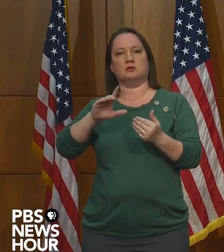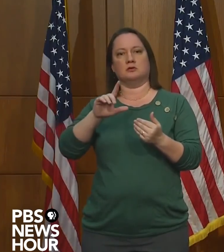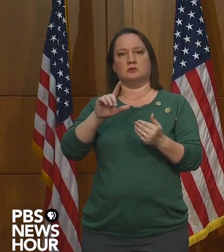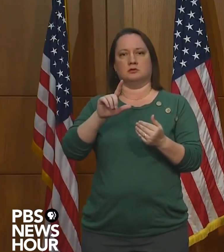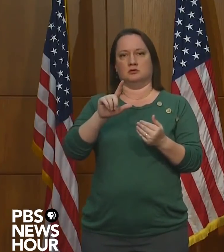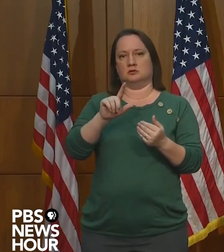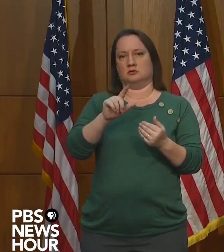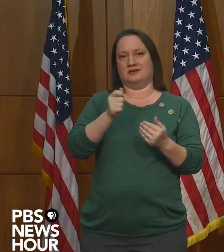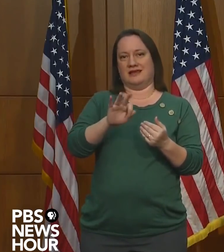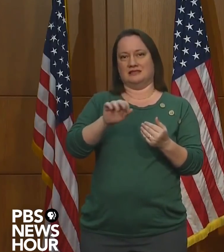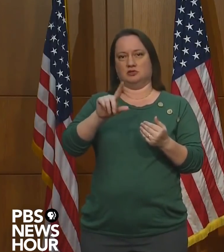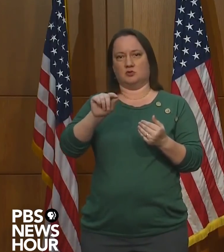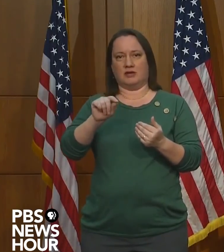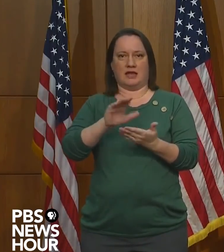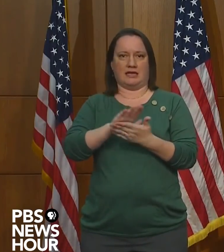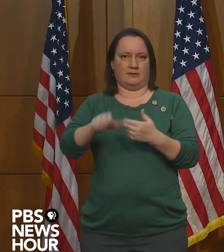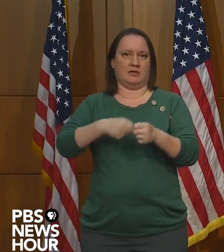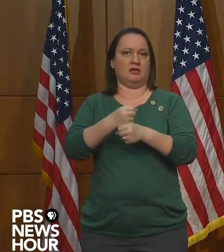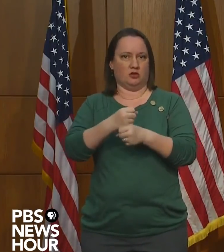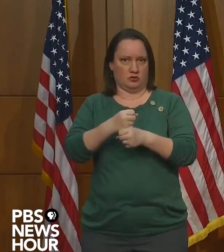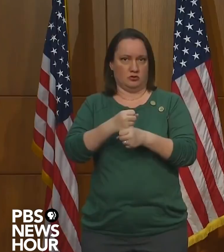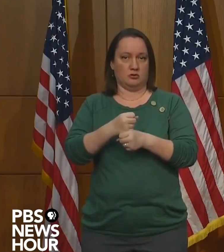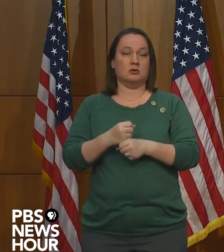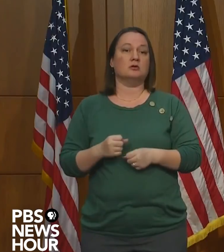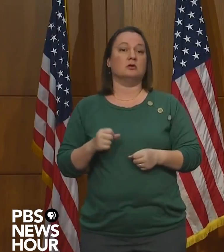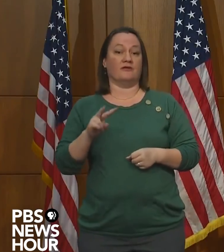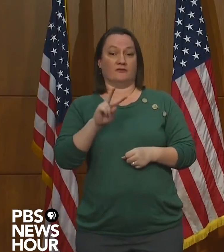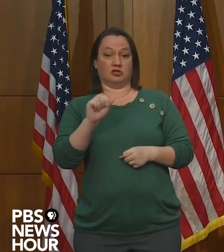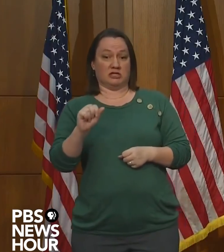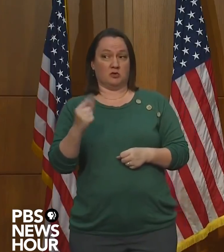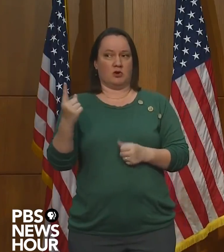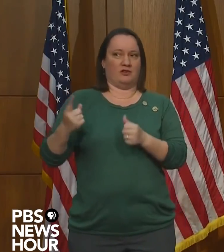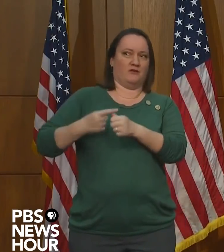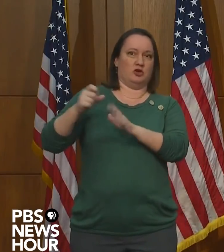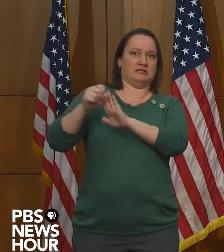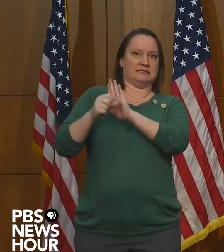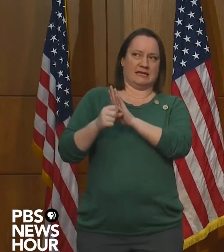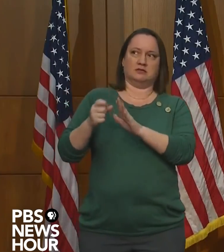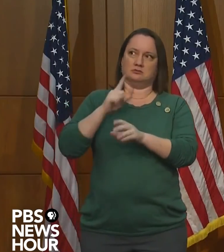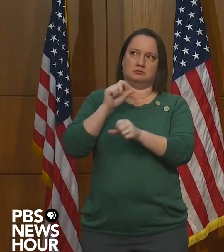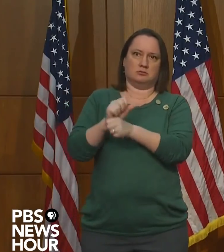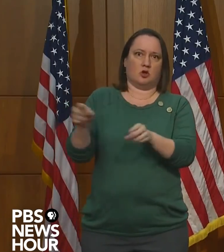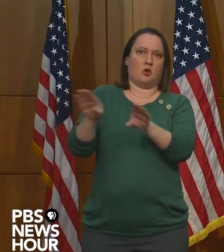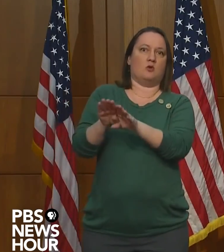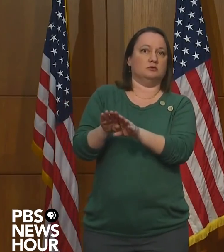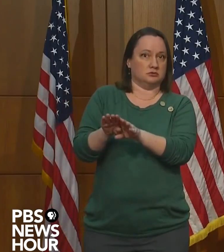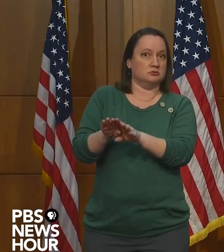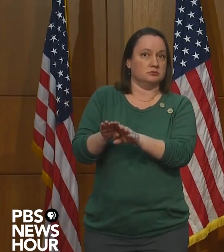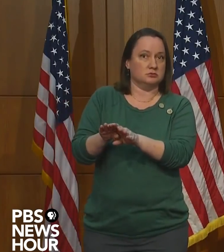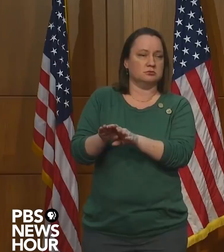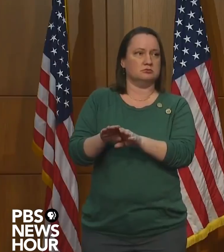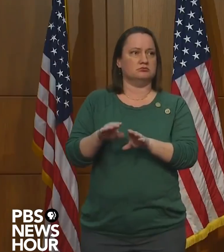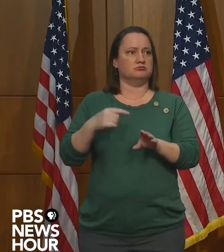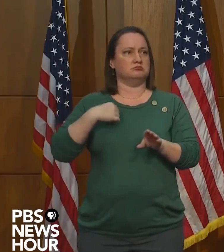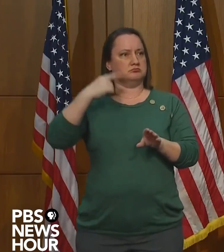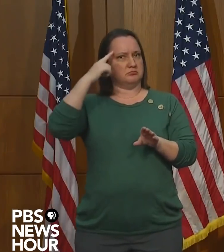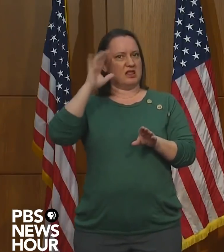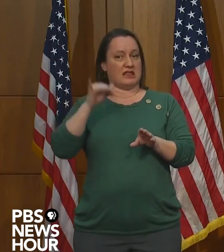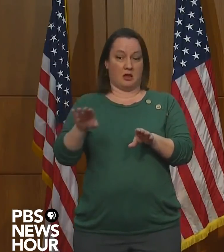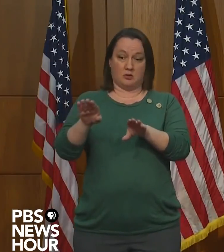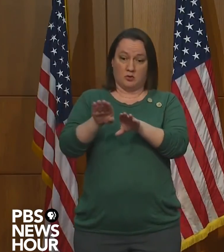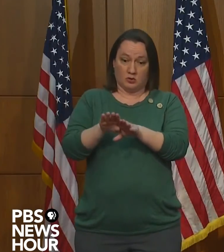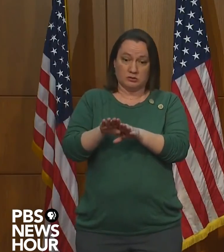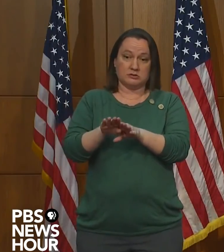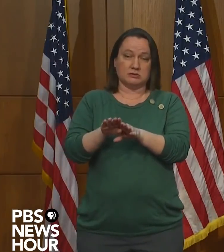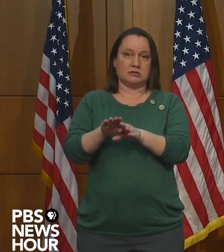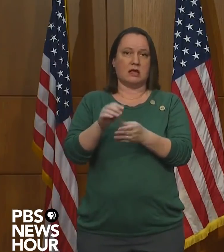Virginia was one of the first states to take this step. I believe that these closures have helped mitigate the spread of